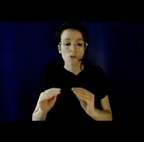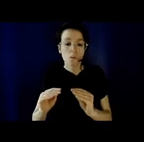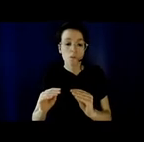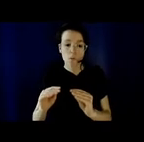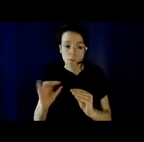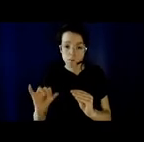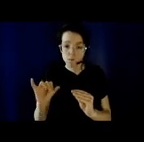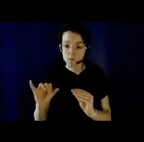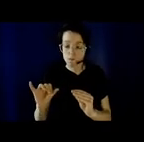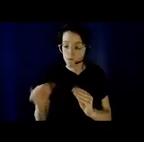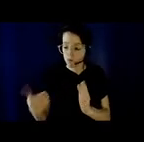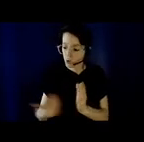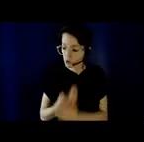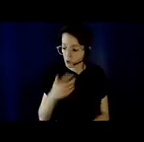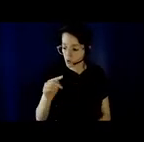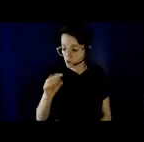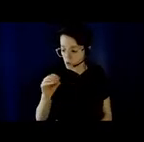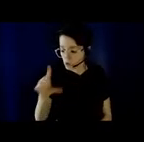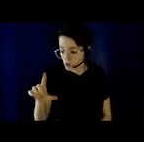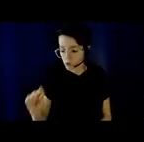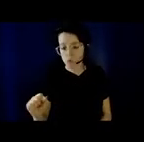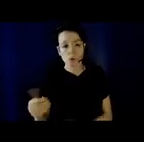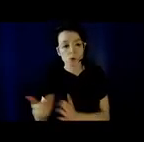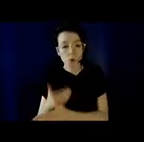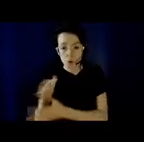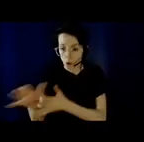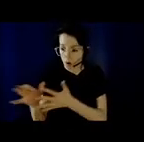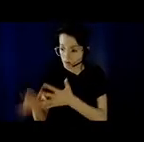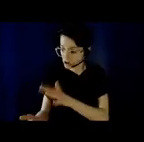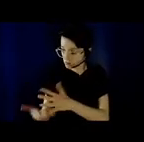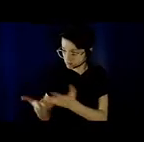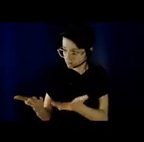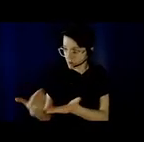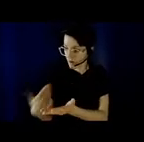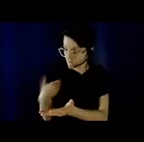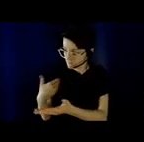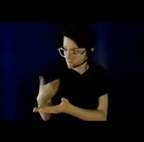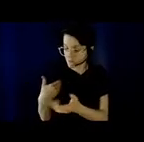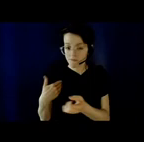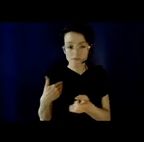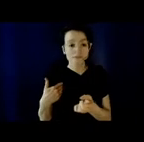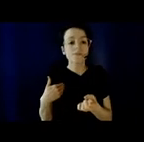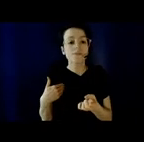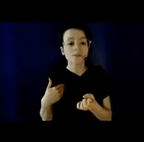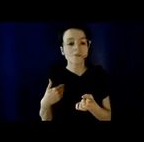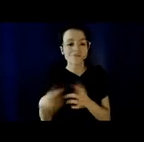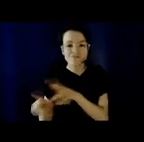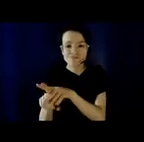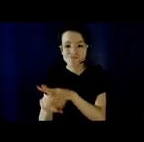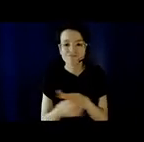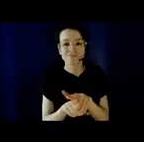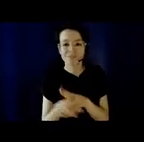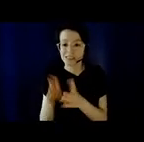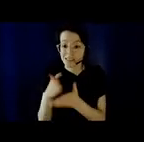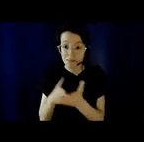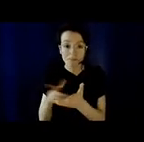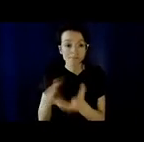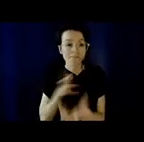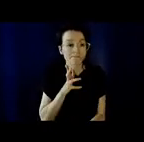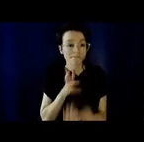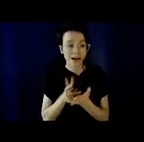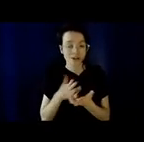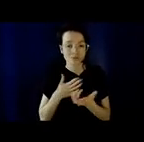accepted and available, some of which were helpful to my teaching with disabled speech. For example,